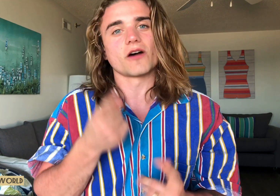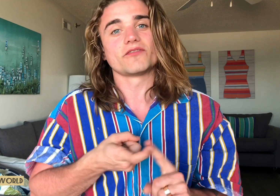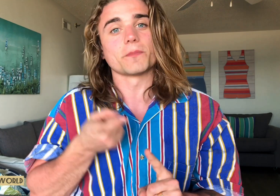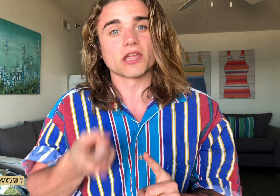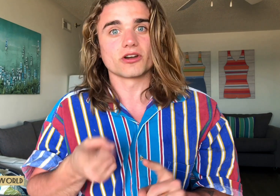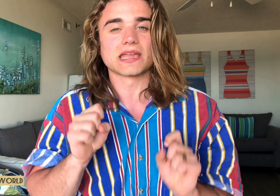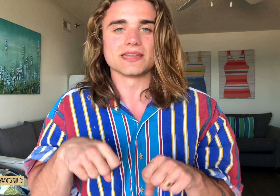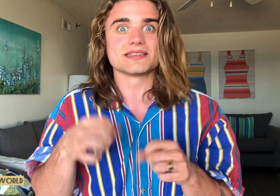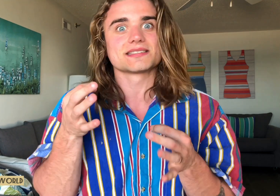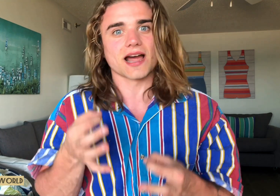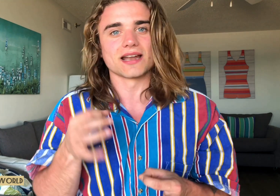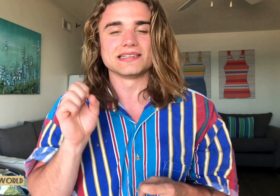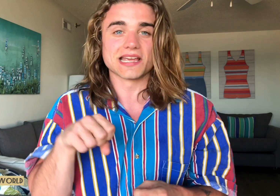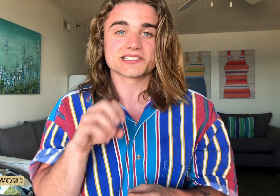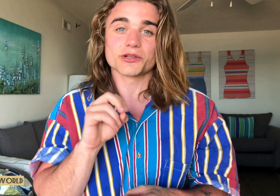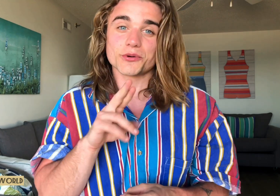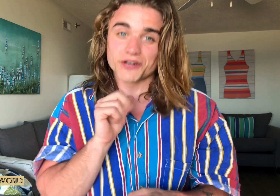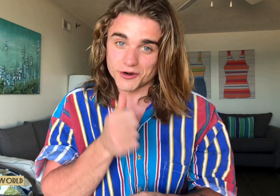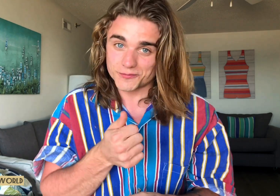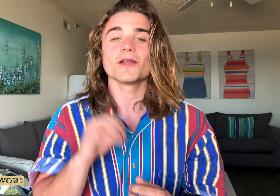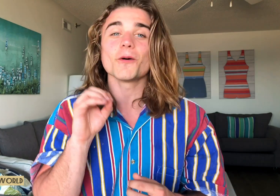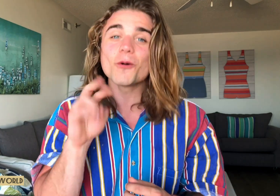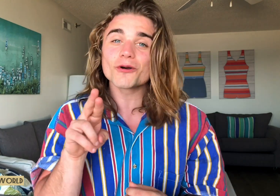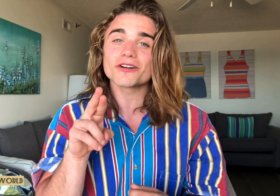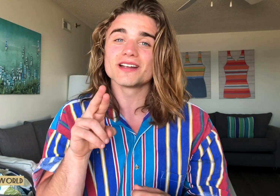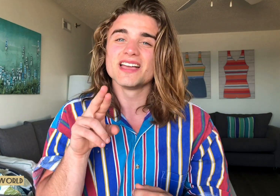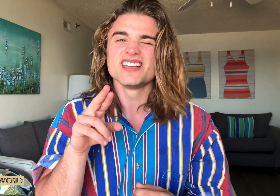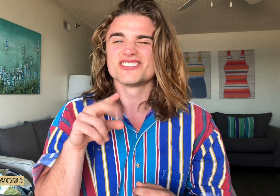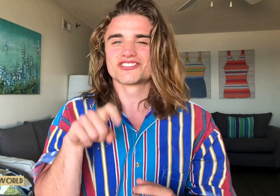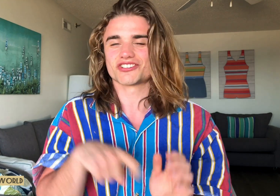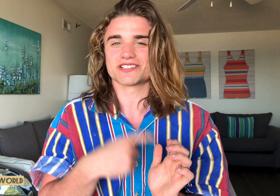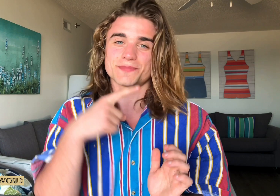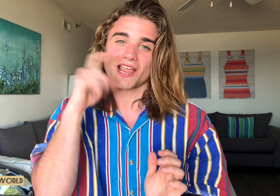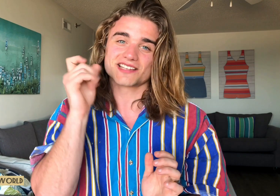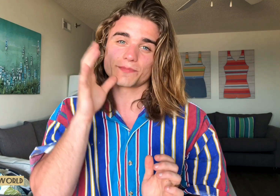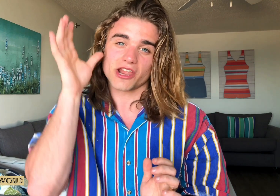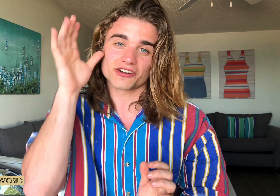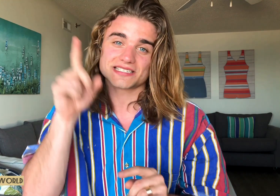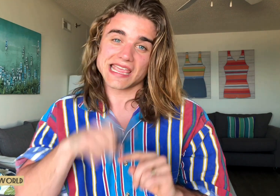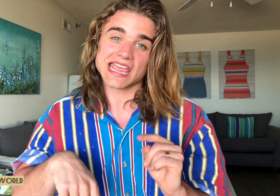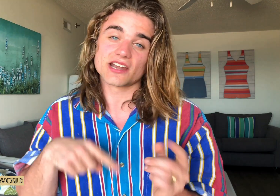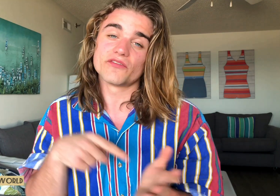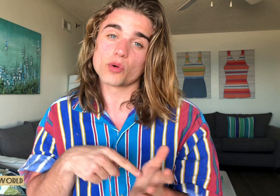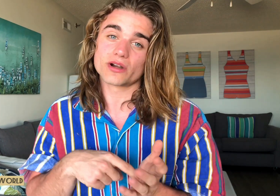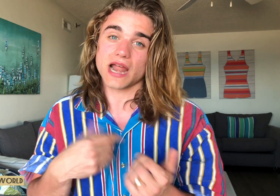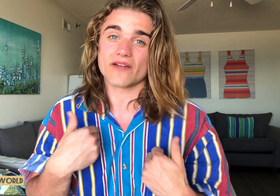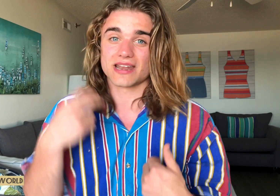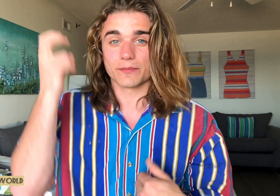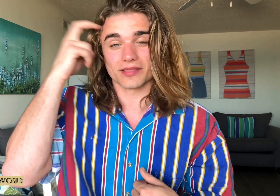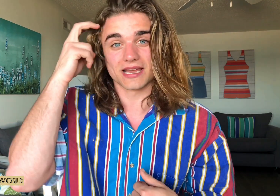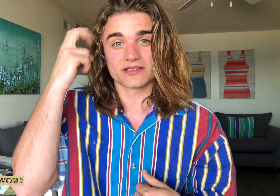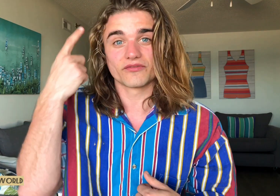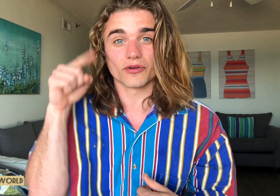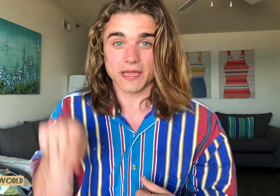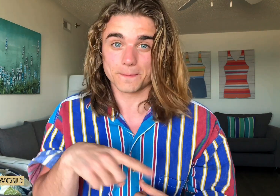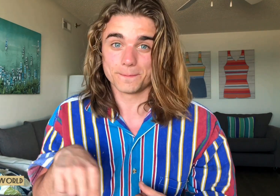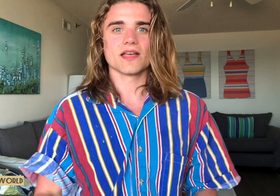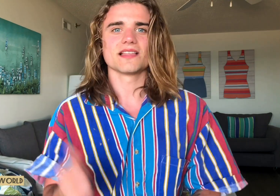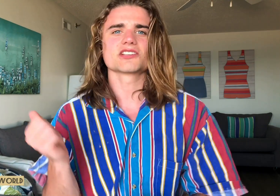from there can't decide yes or no. Or just because the parents can't afford having an implant for them. Let's go